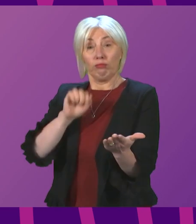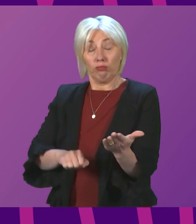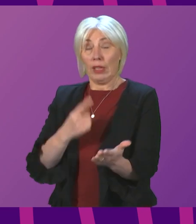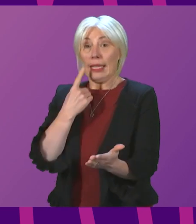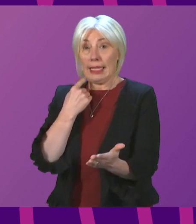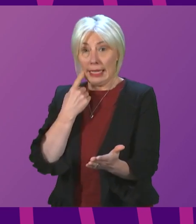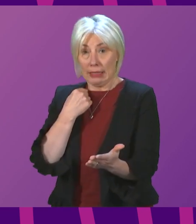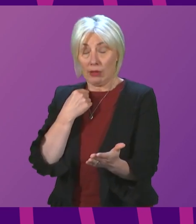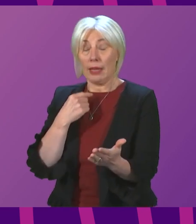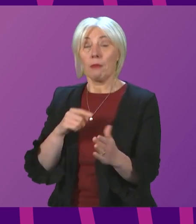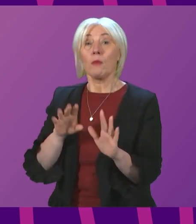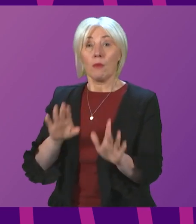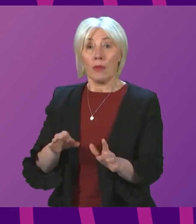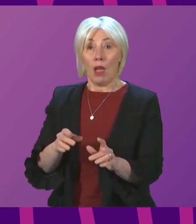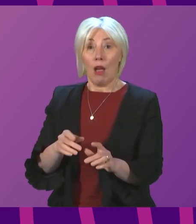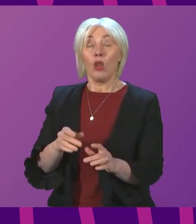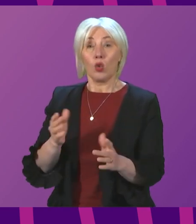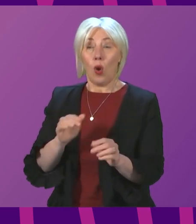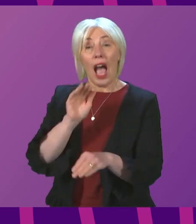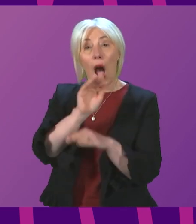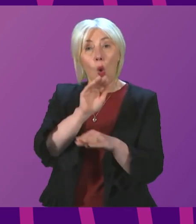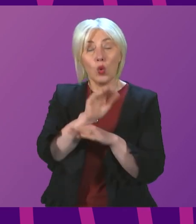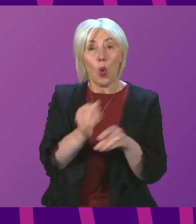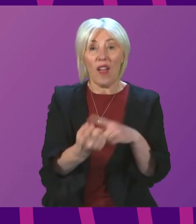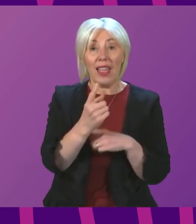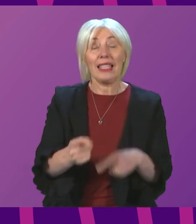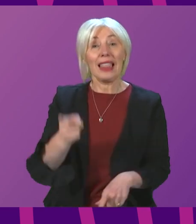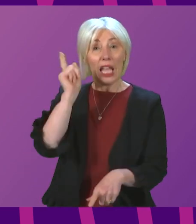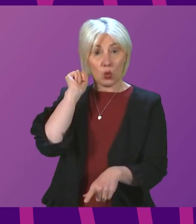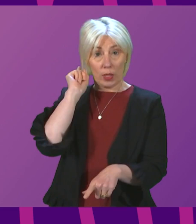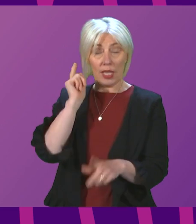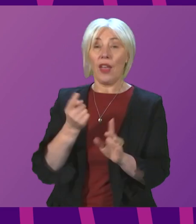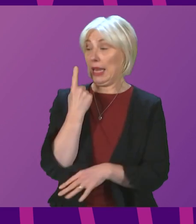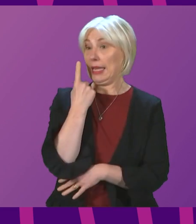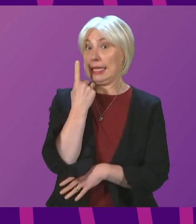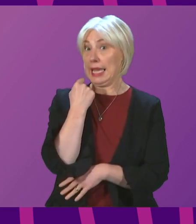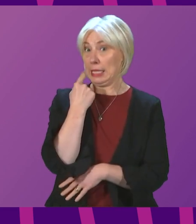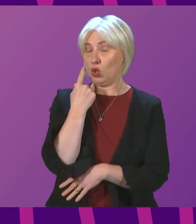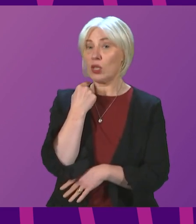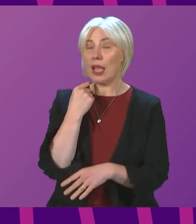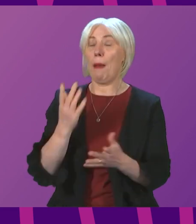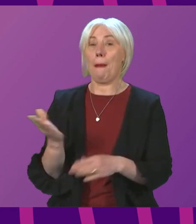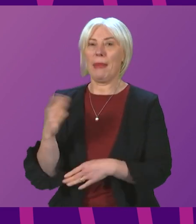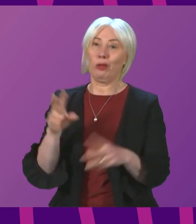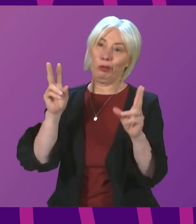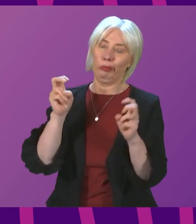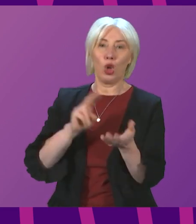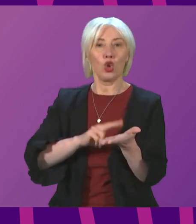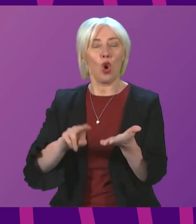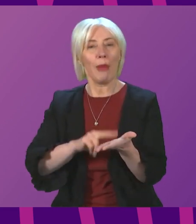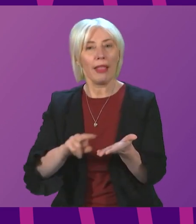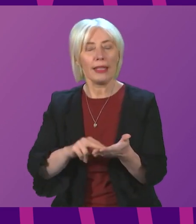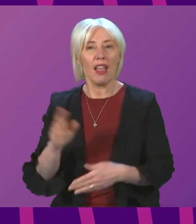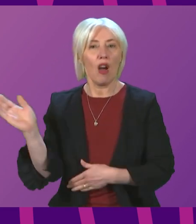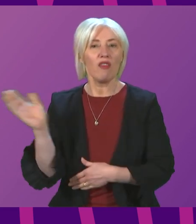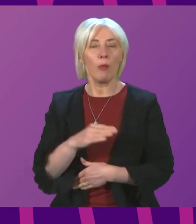following the lifting of restrictions on outdoor events last week, yesterday marked a significant return to normality with the lifting of